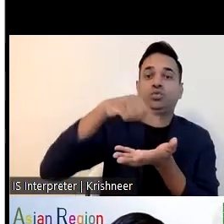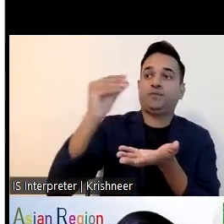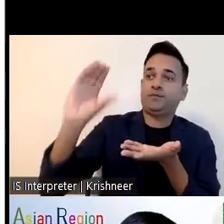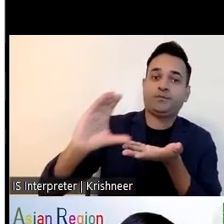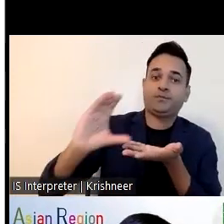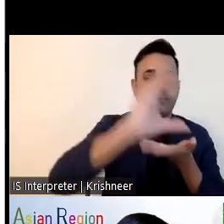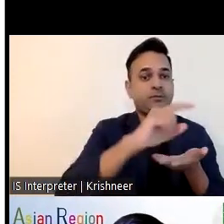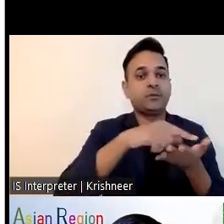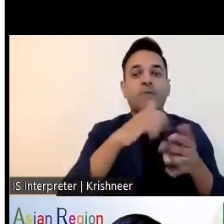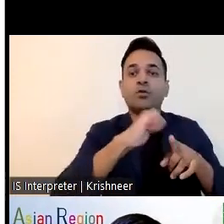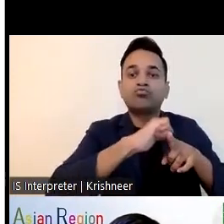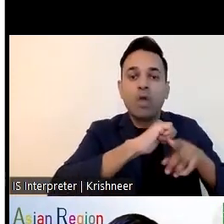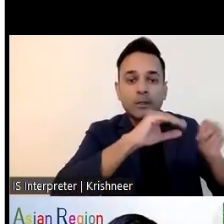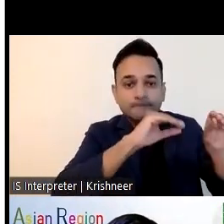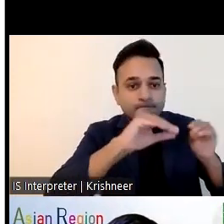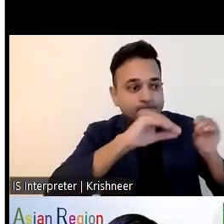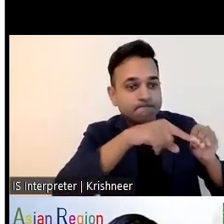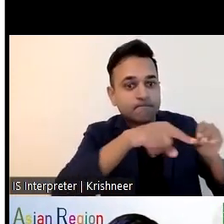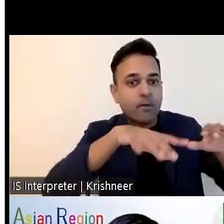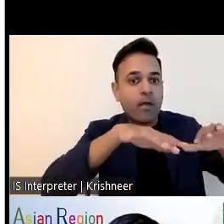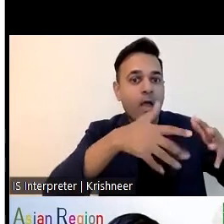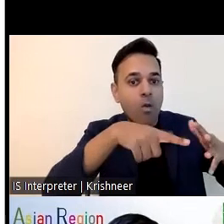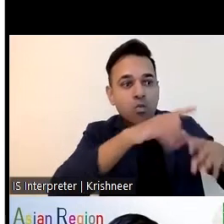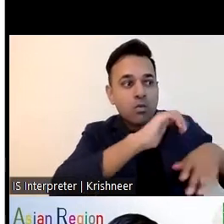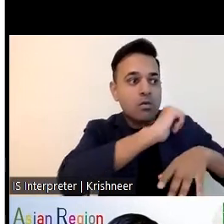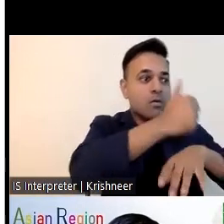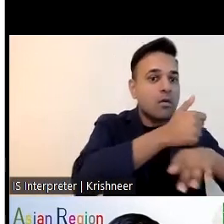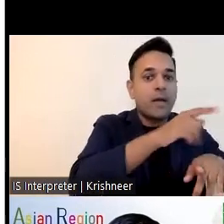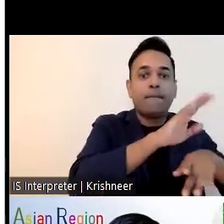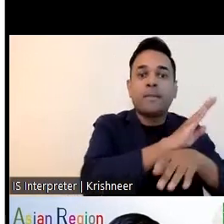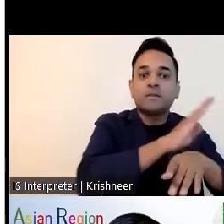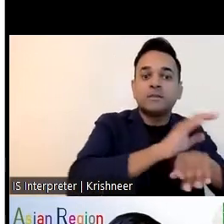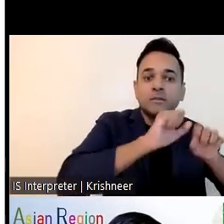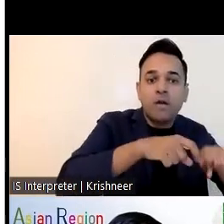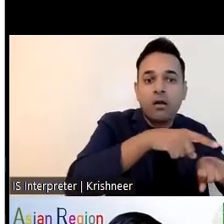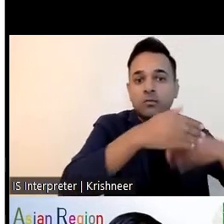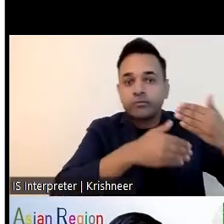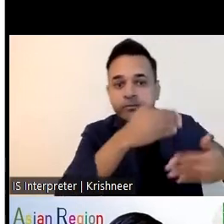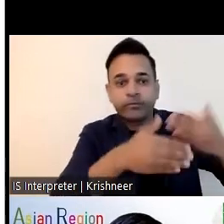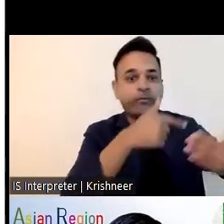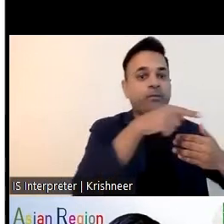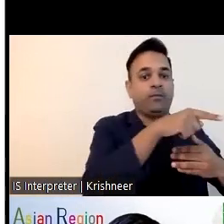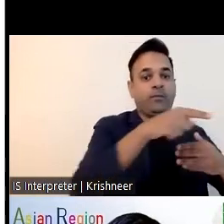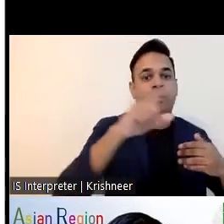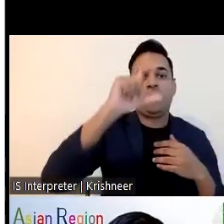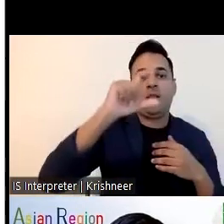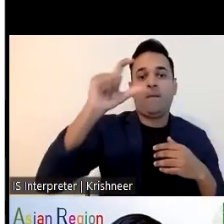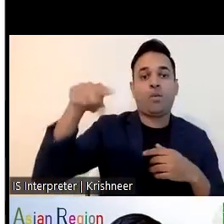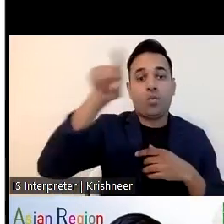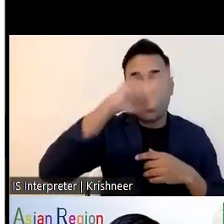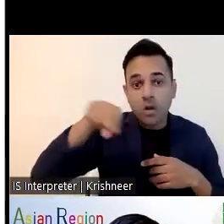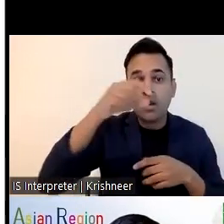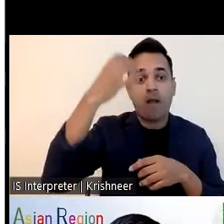minister employment project it's a uh huge project that we have been running at this moment and we have the opportunity to